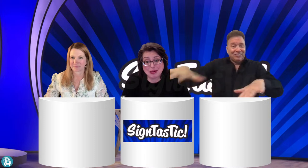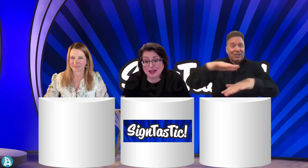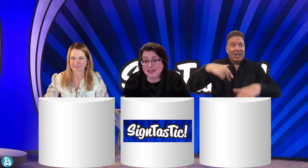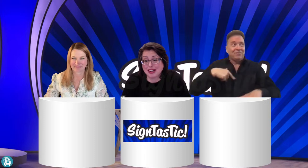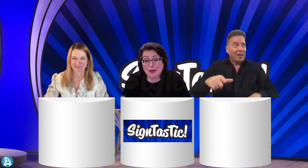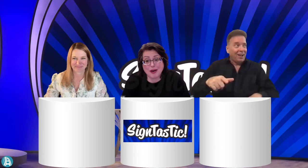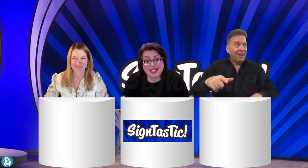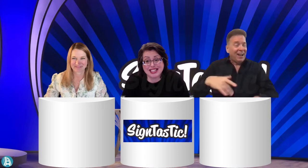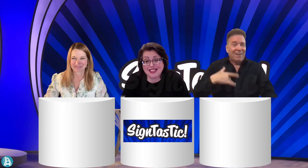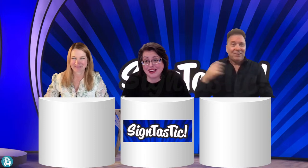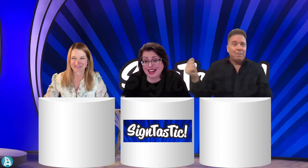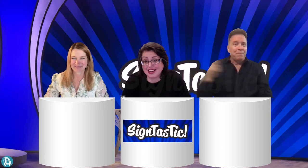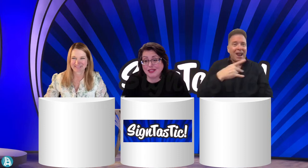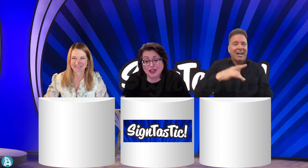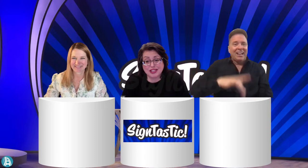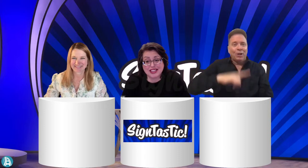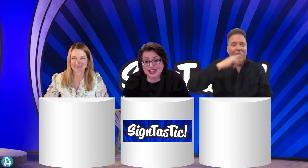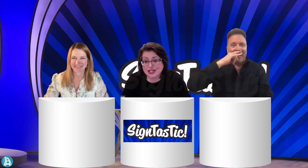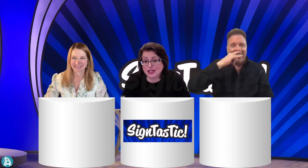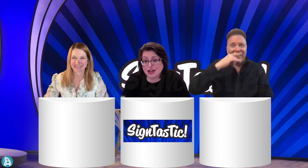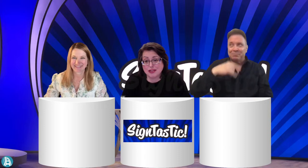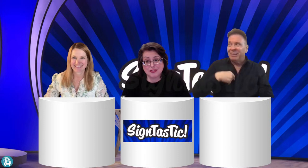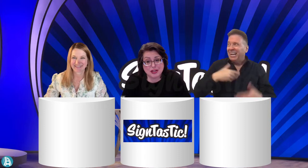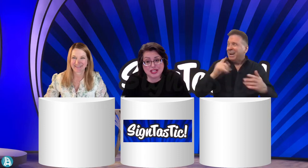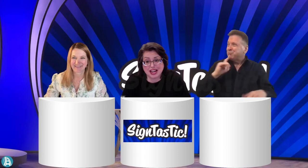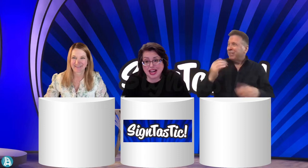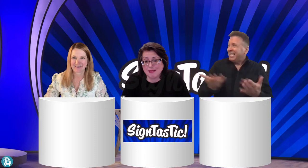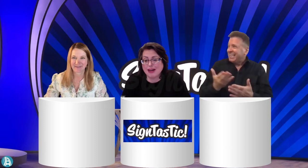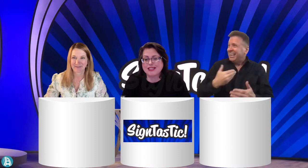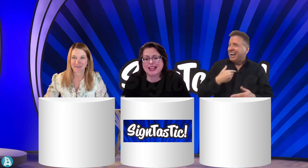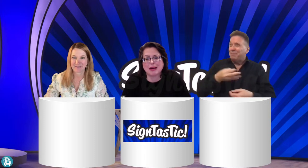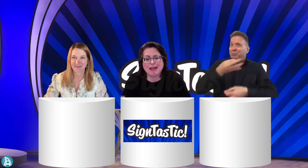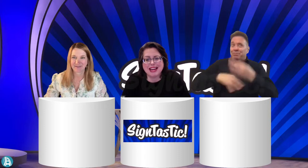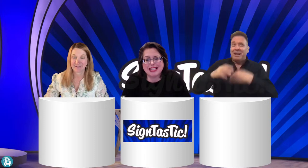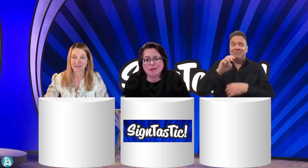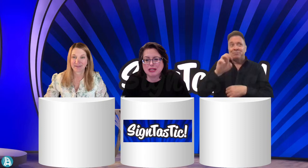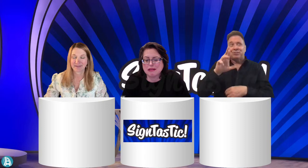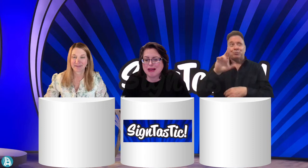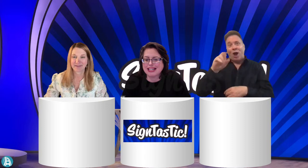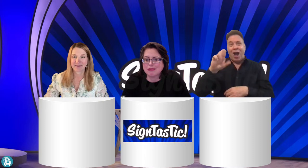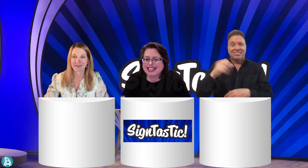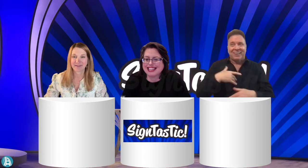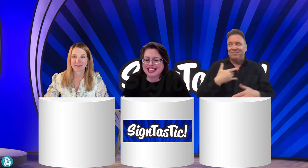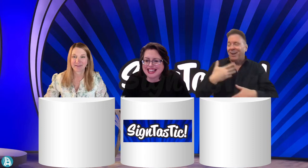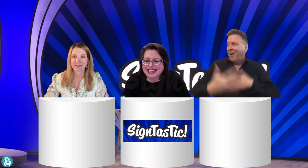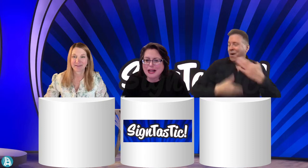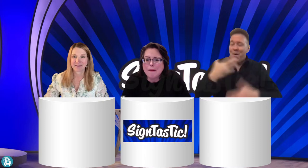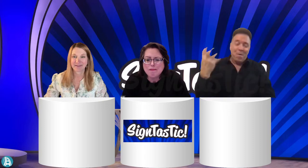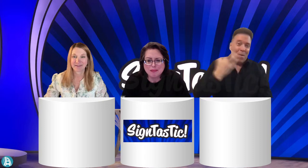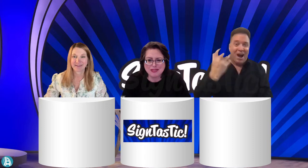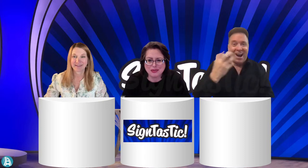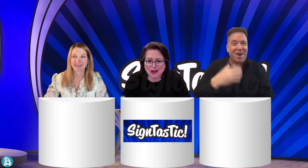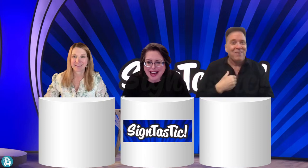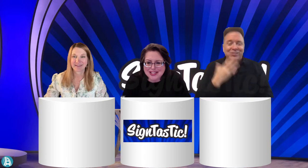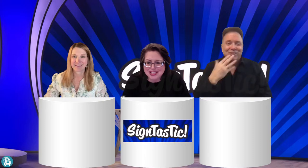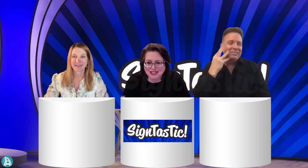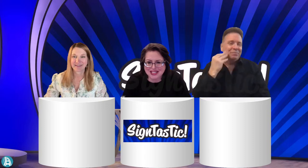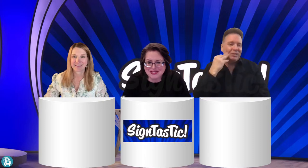whenever I walked in there and I looked at that studio for the first time, I was like, man, this brings me back to being a kid. Mr. Rogers filmed